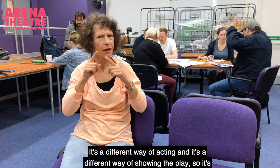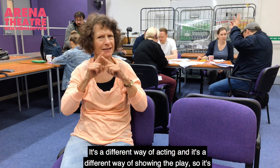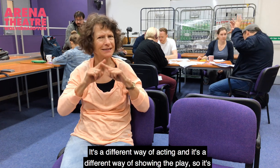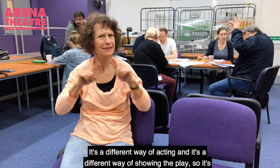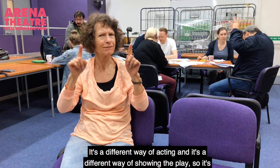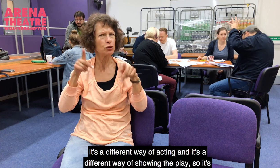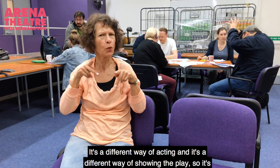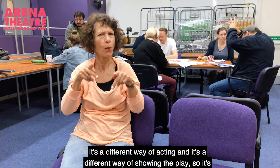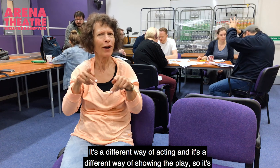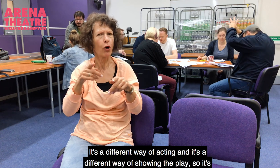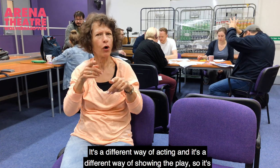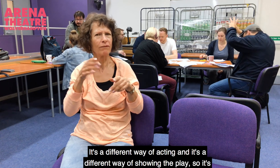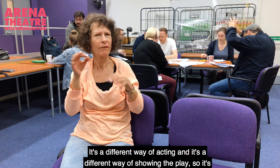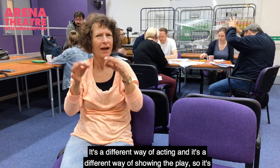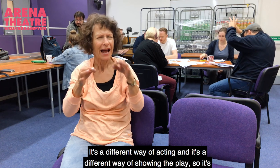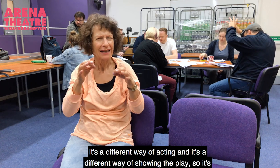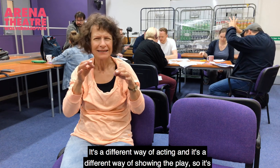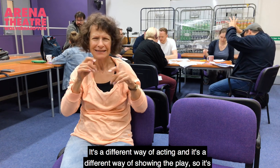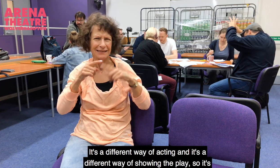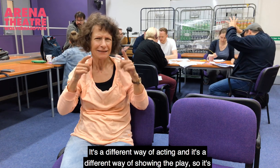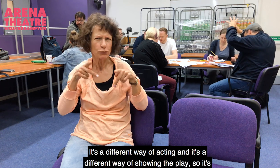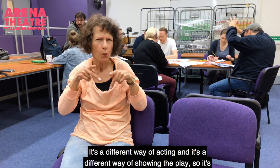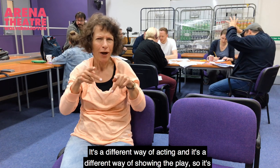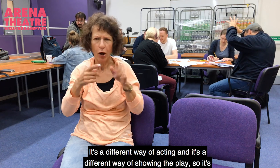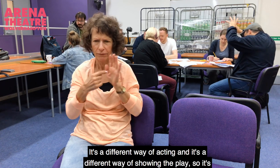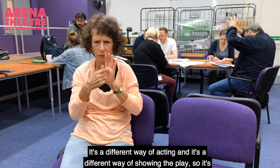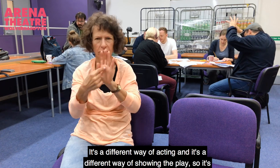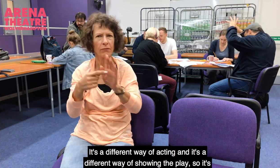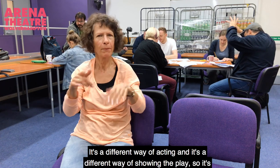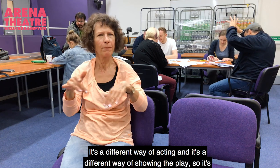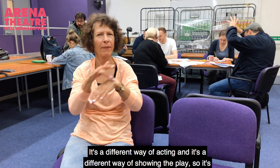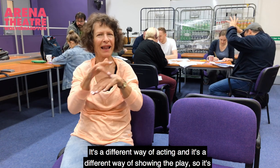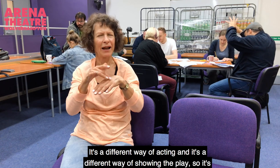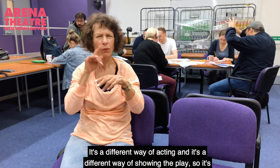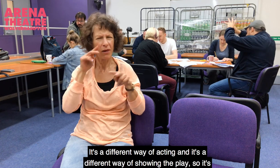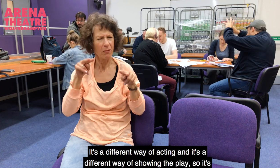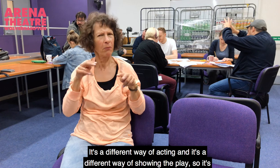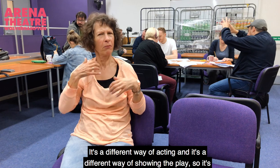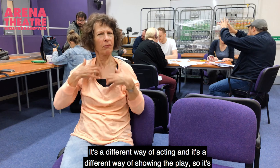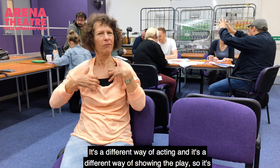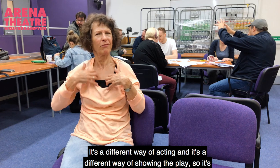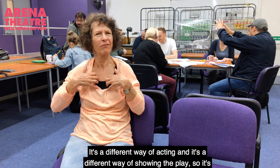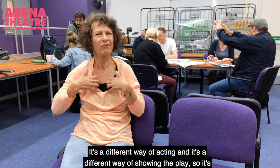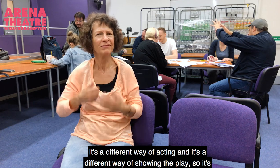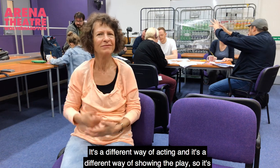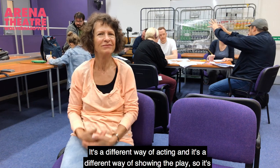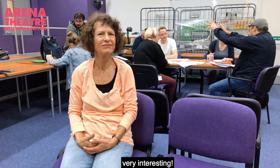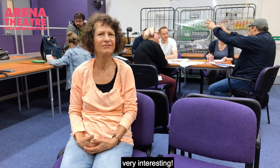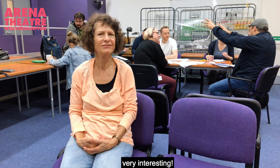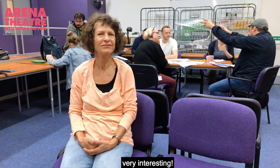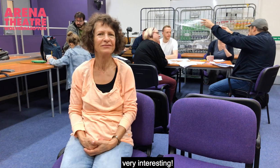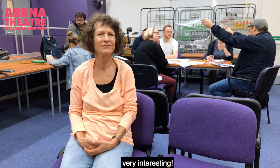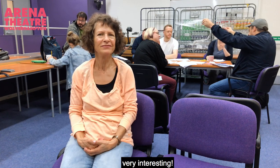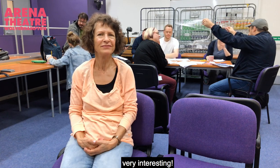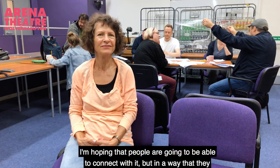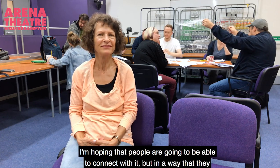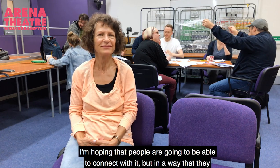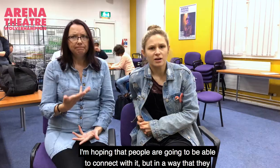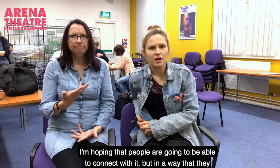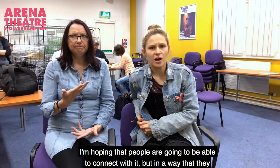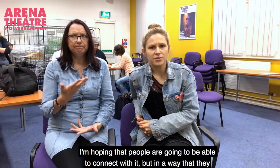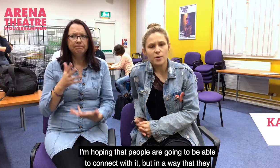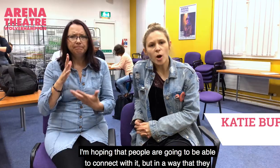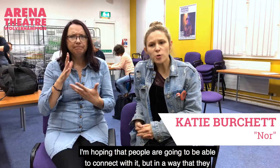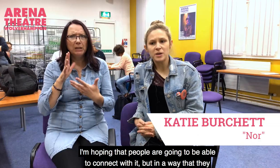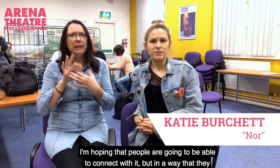there's a different way of acting it's a different way of showing the play so it's very interesting